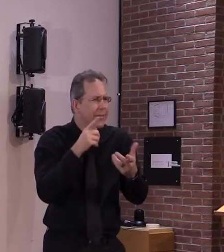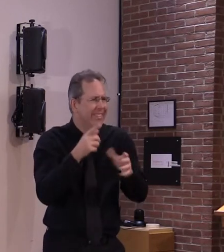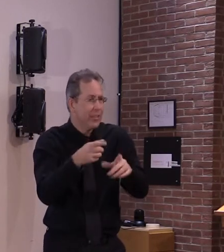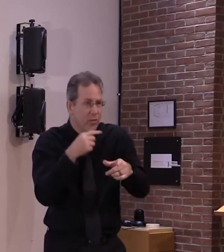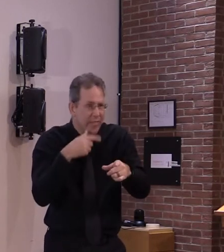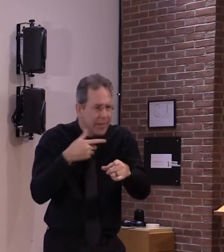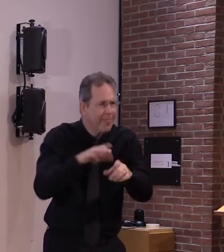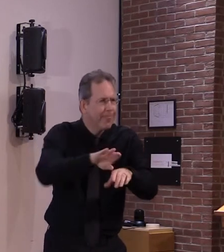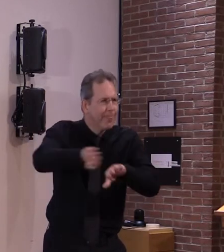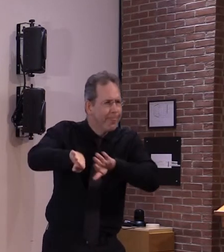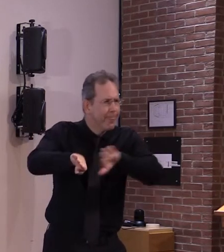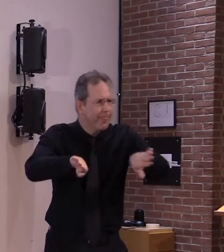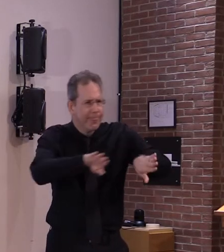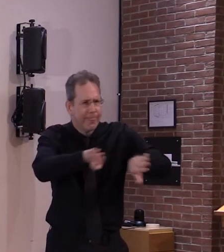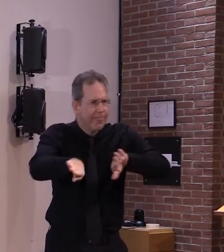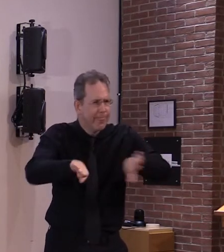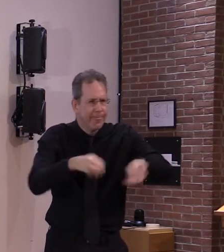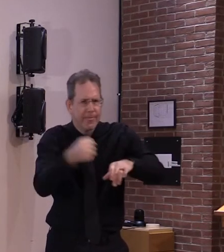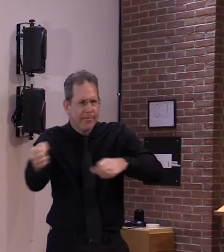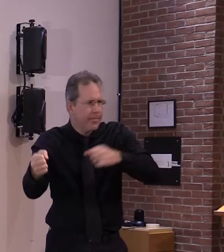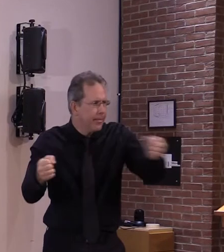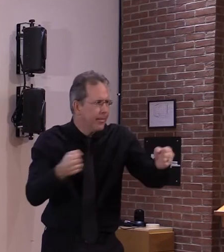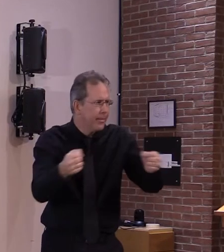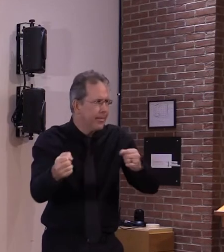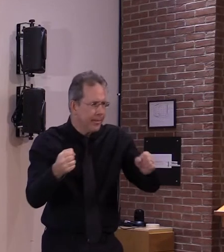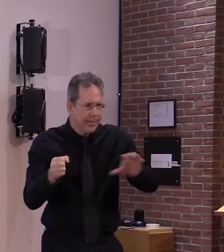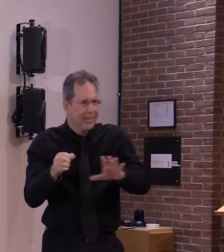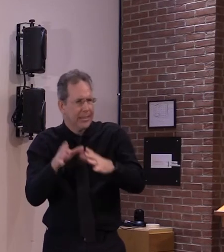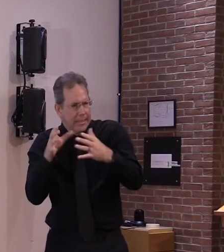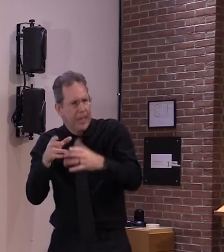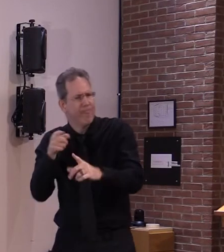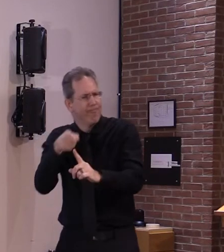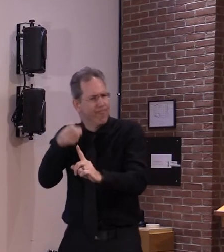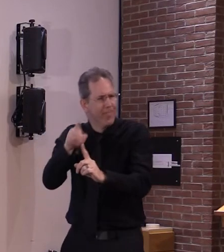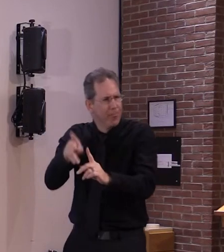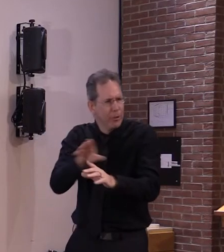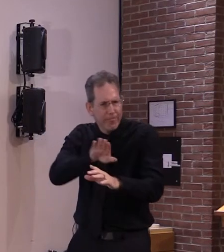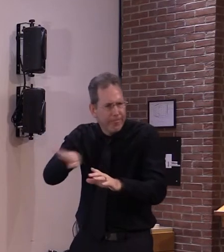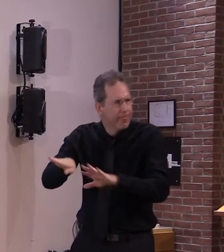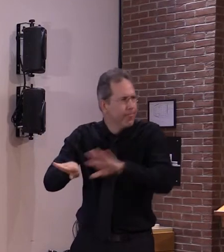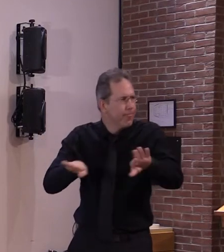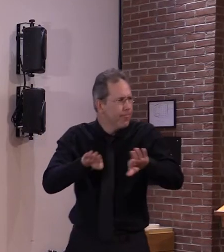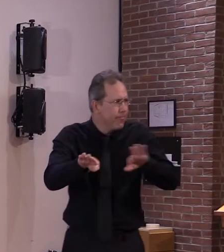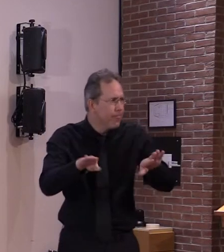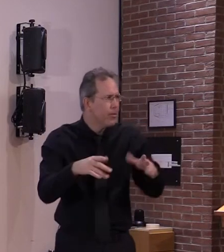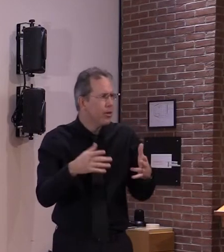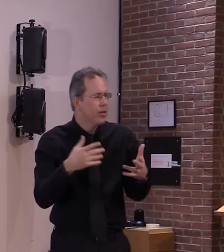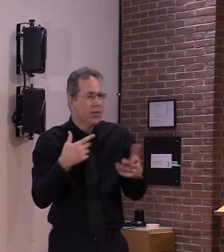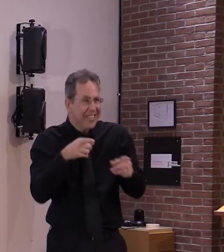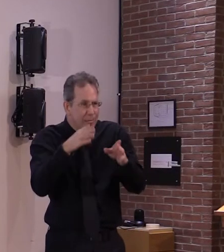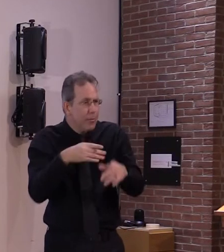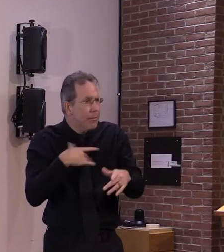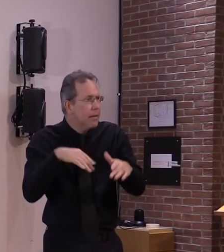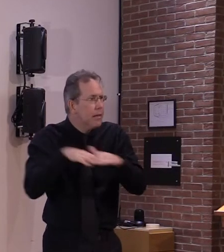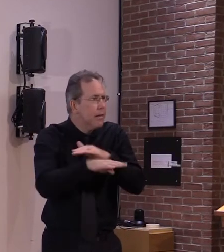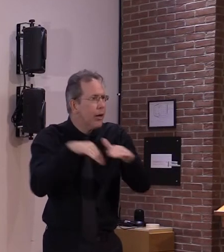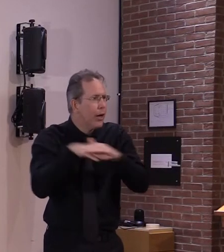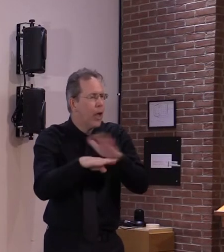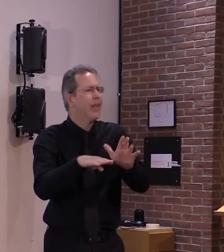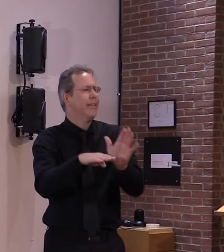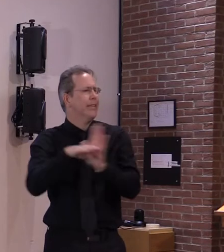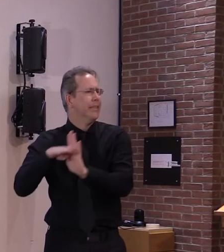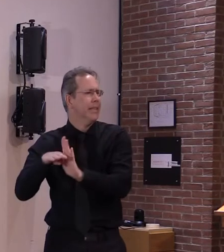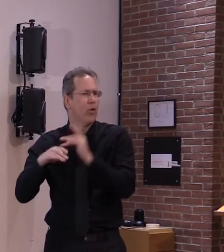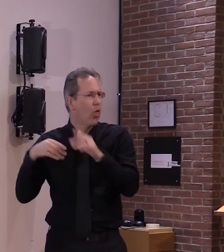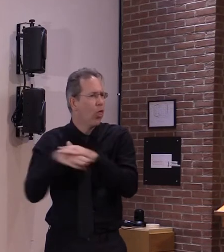apart from covid is really enhanced at this point in time so i think we're ahead of the game with